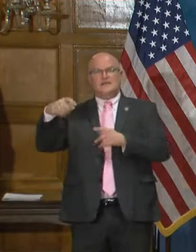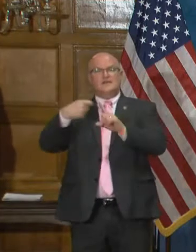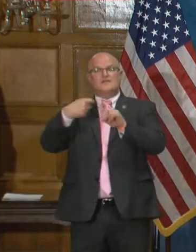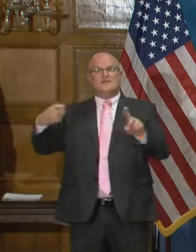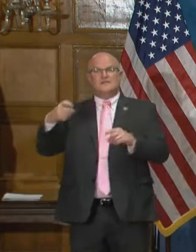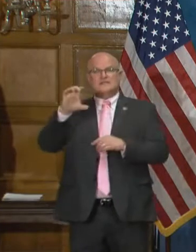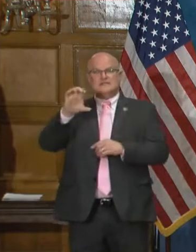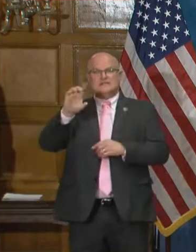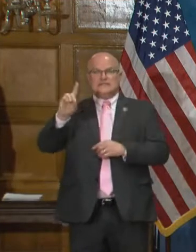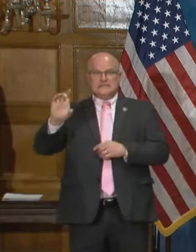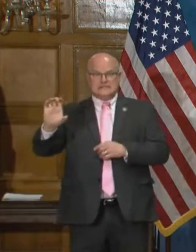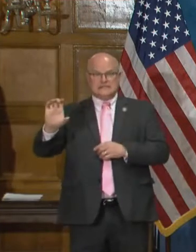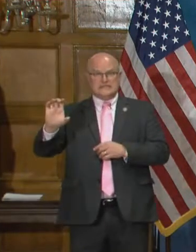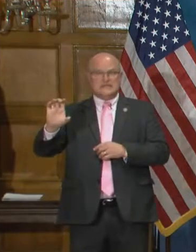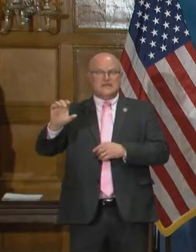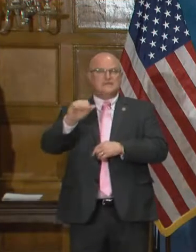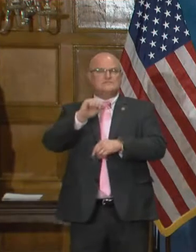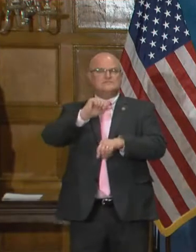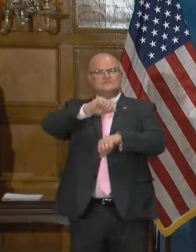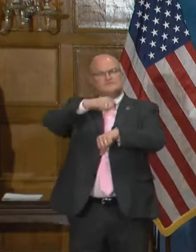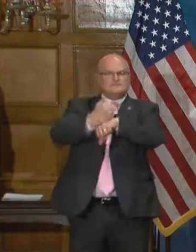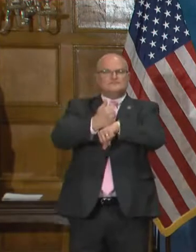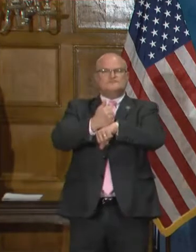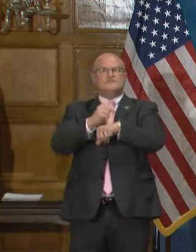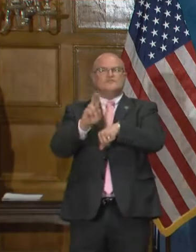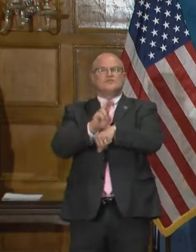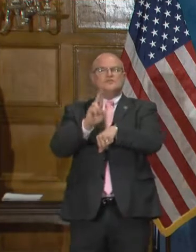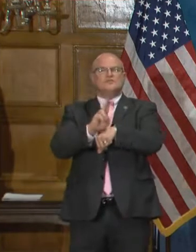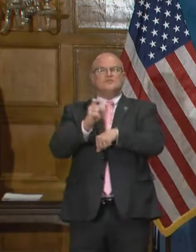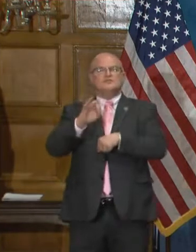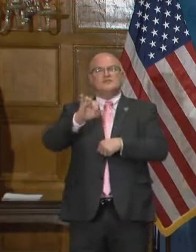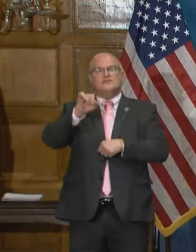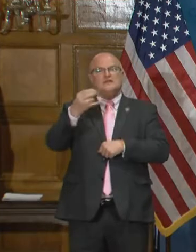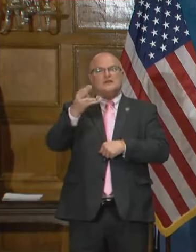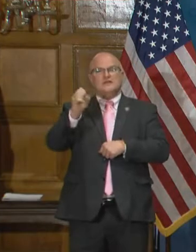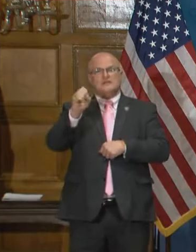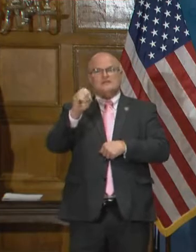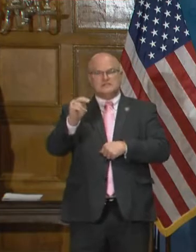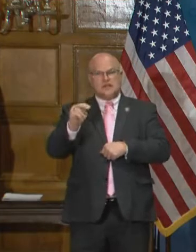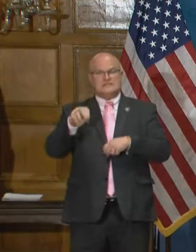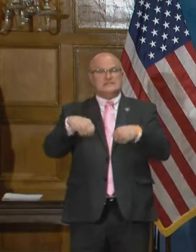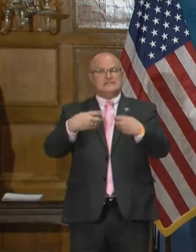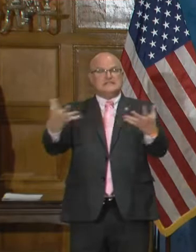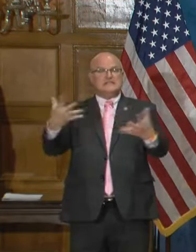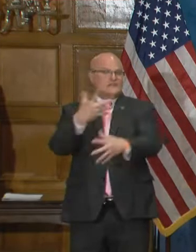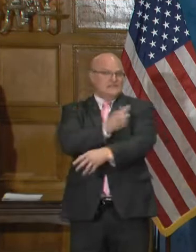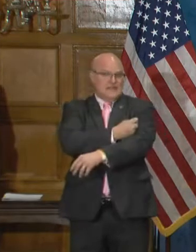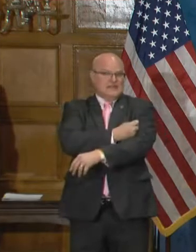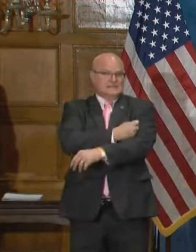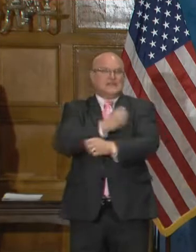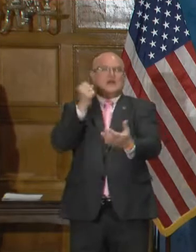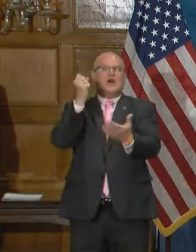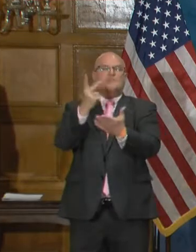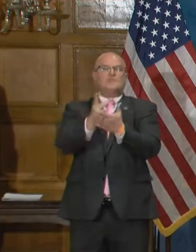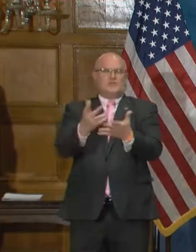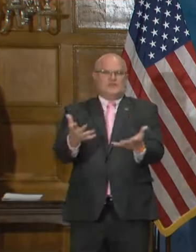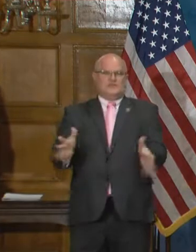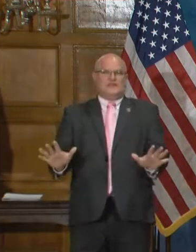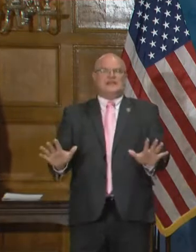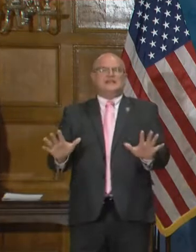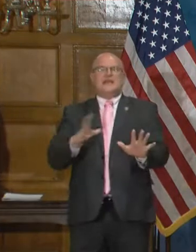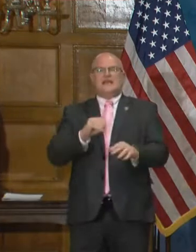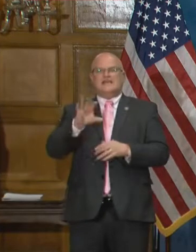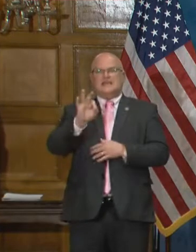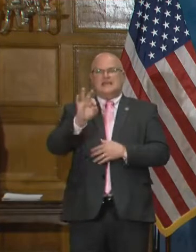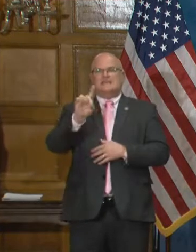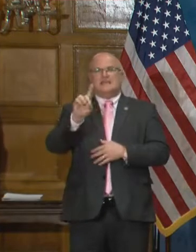authorized the use of Johnson's new vaccine, approved that also in addition to the